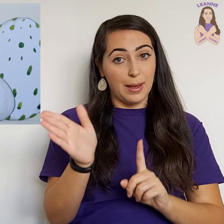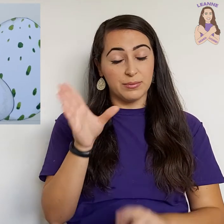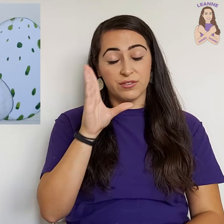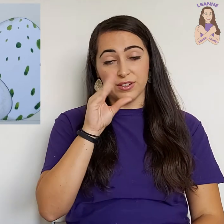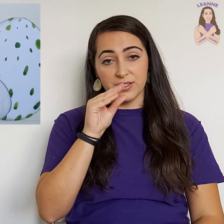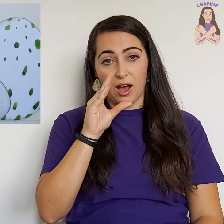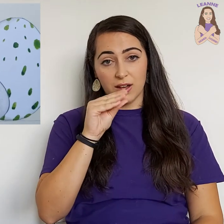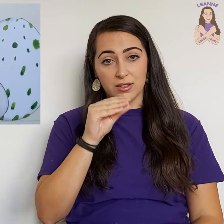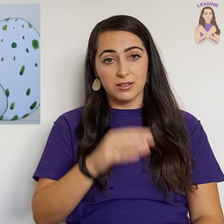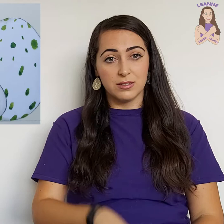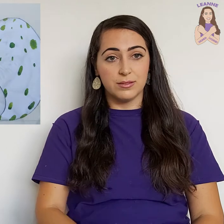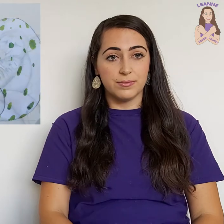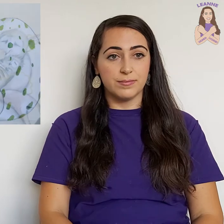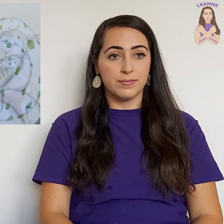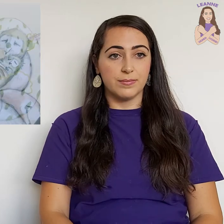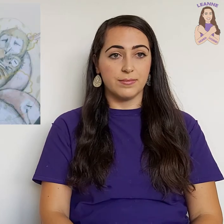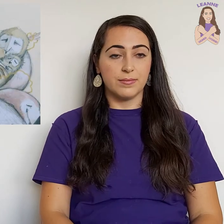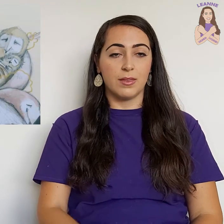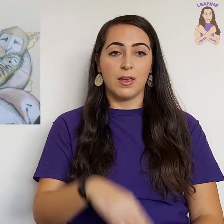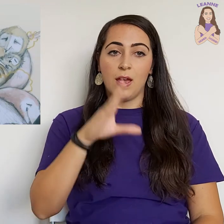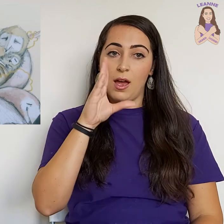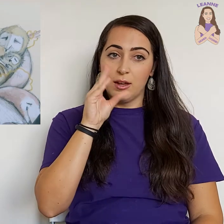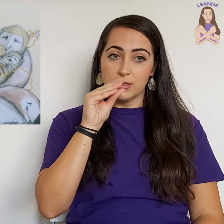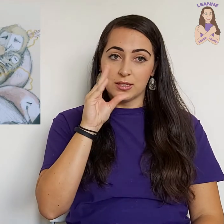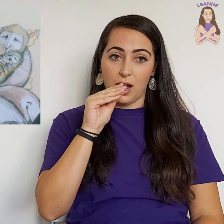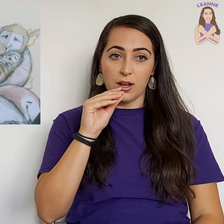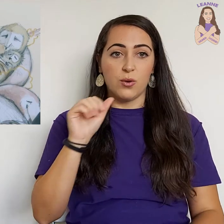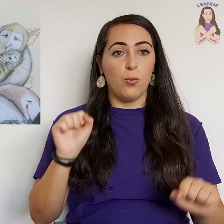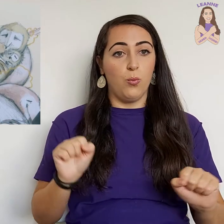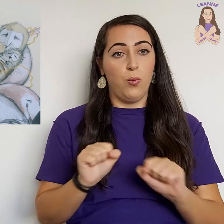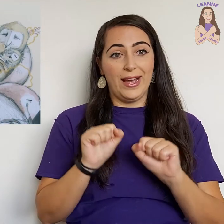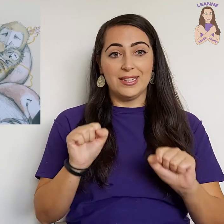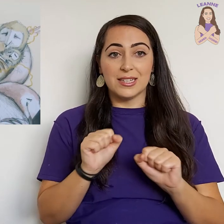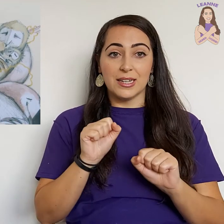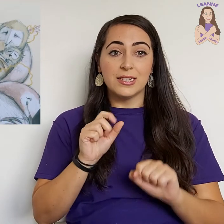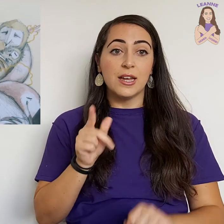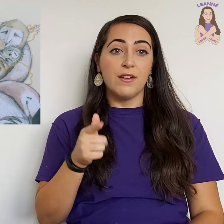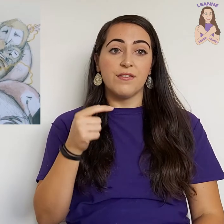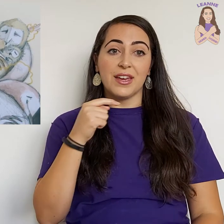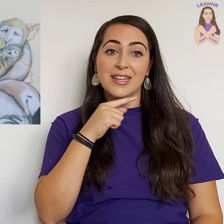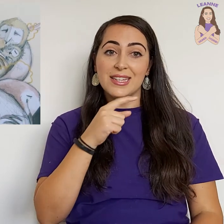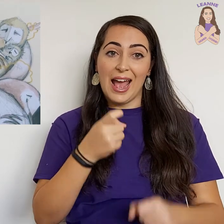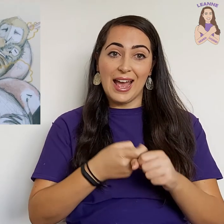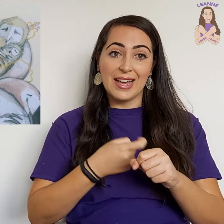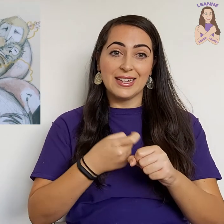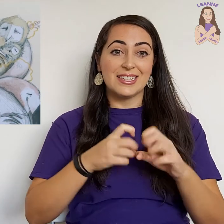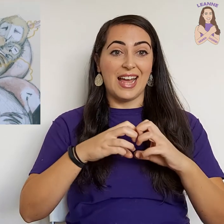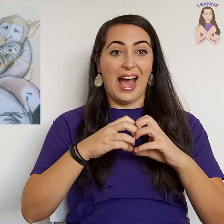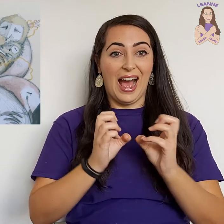for Duck's. Duck waited for his egg to hatch.